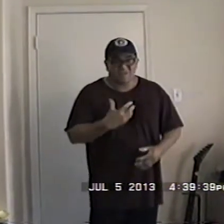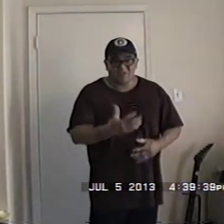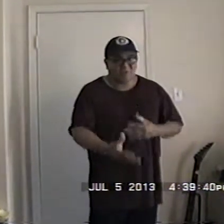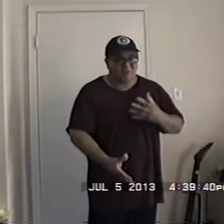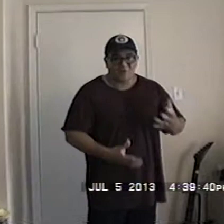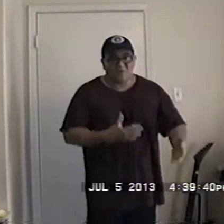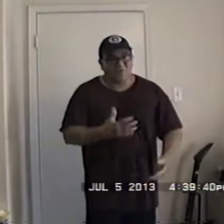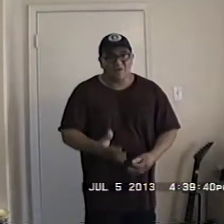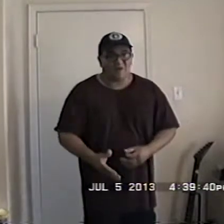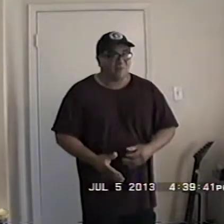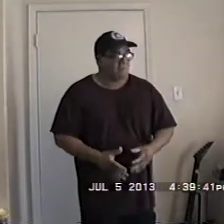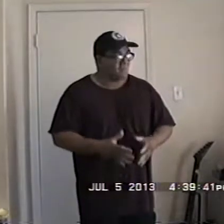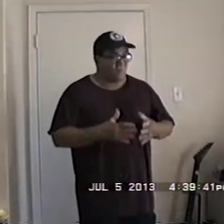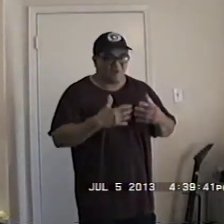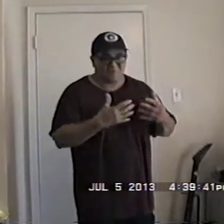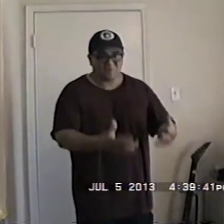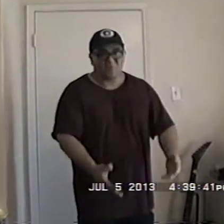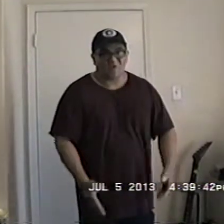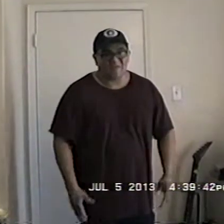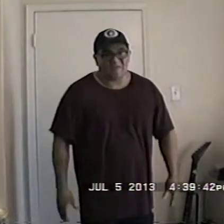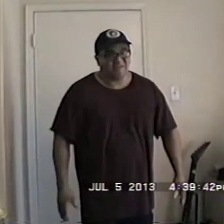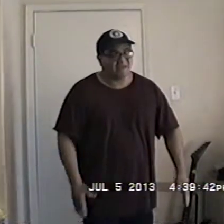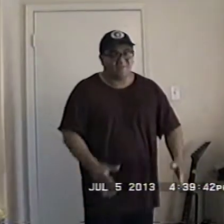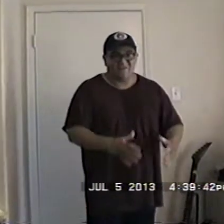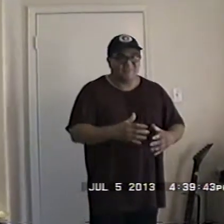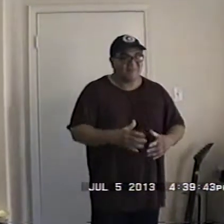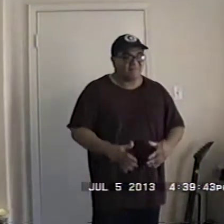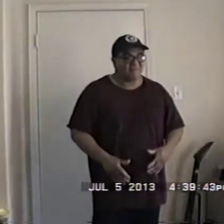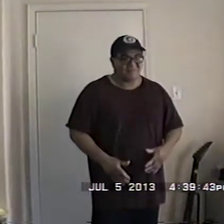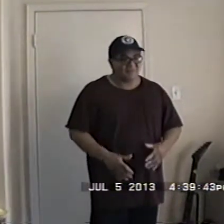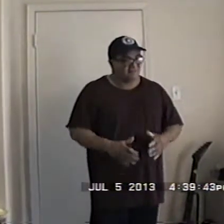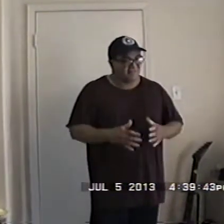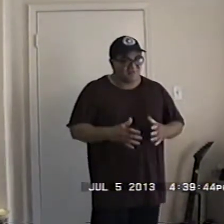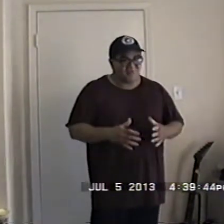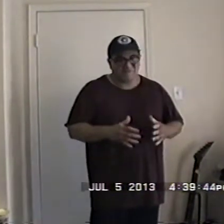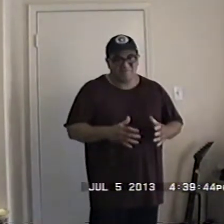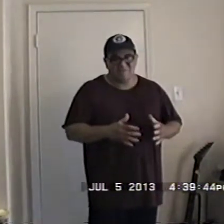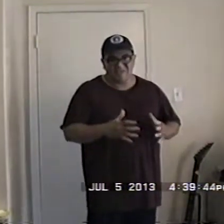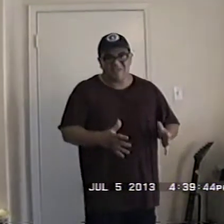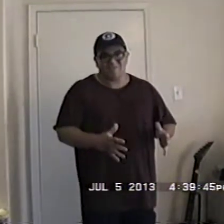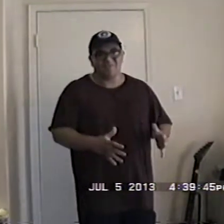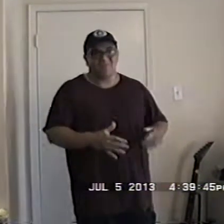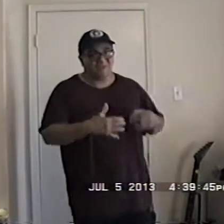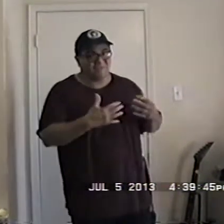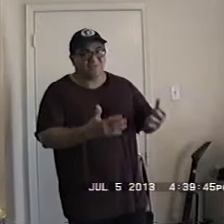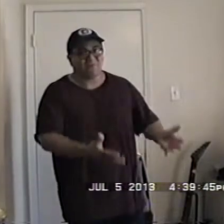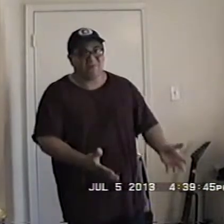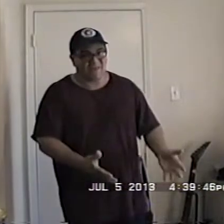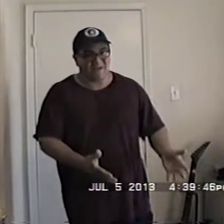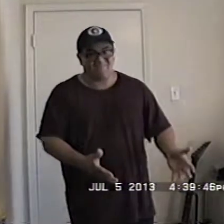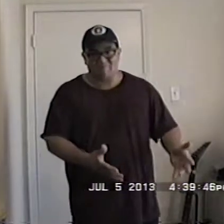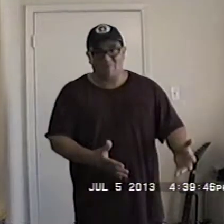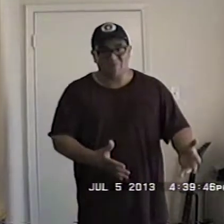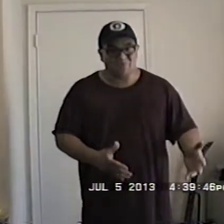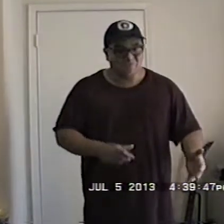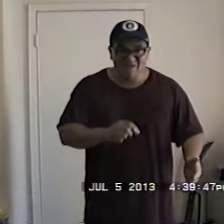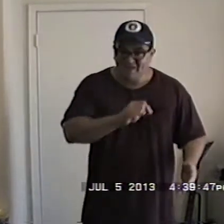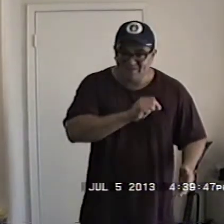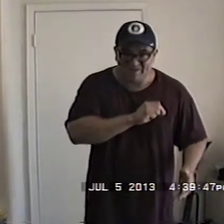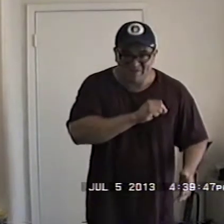do it on your own however you're working at find out if I give but you actually need that degree or not before you sign